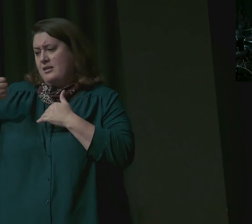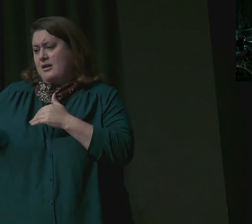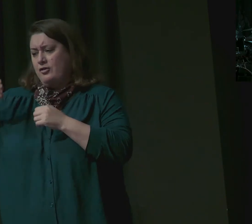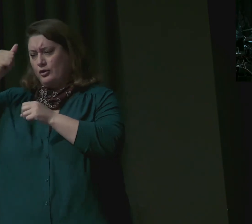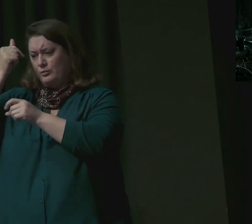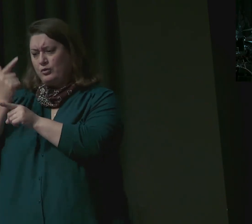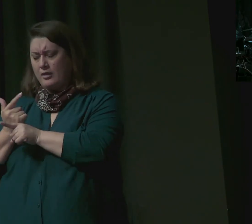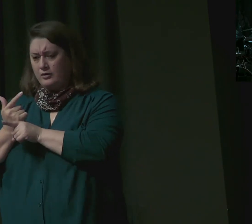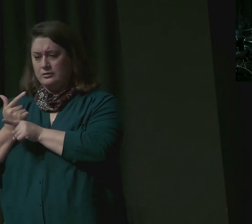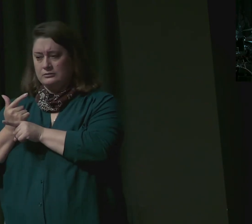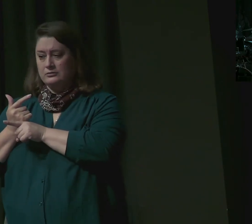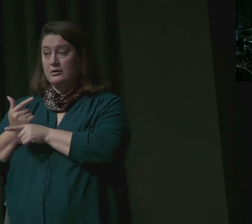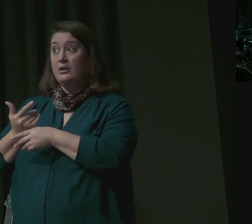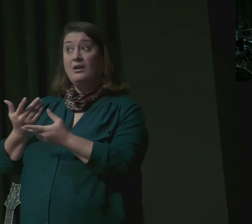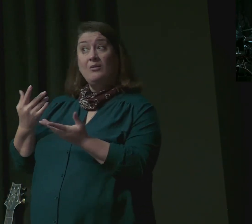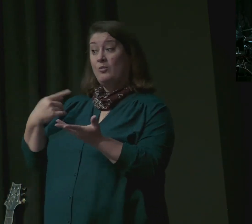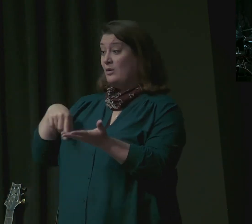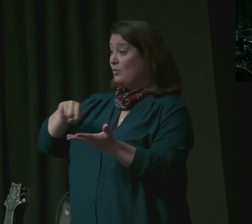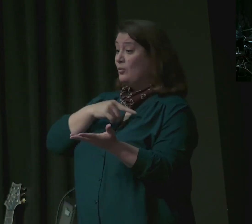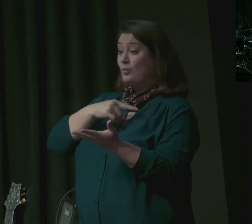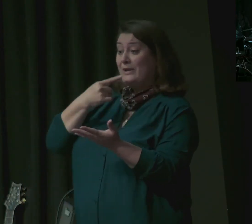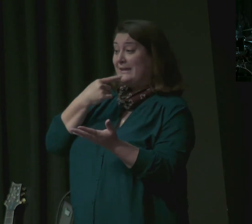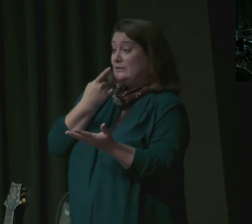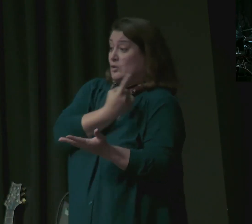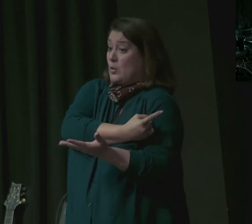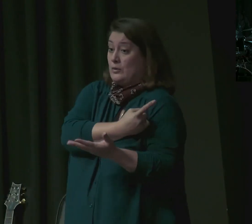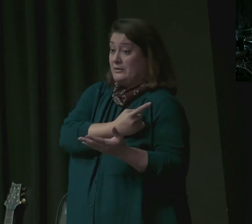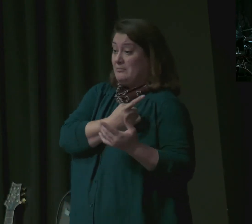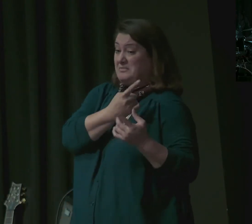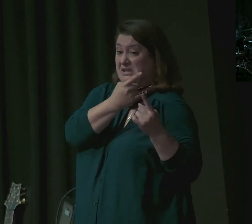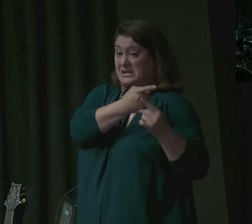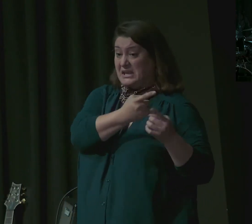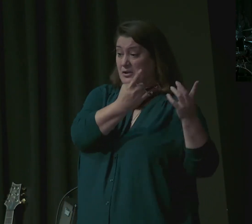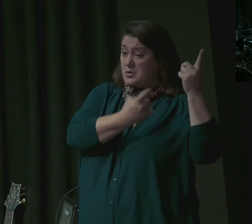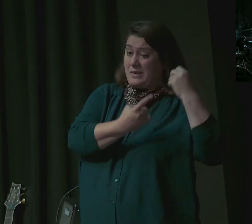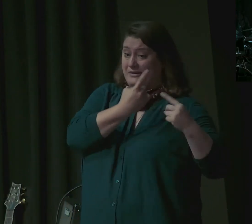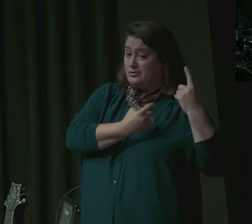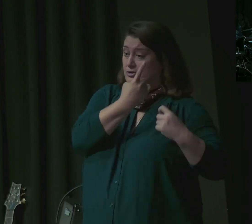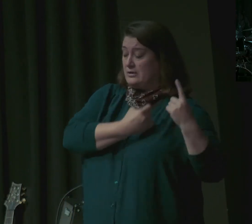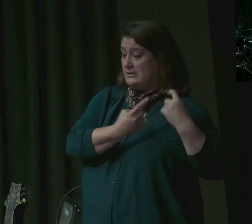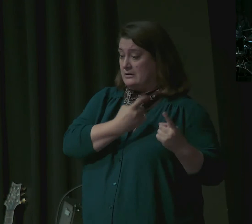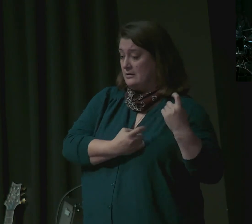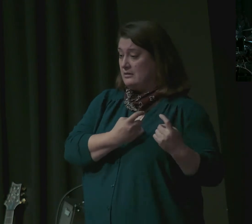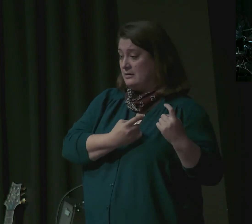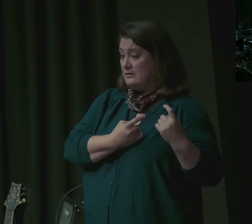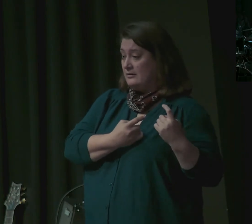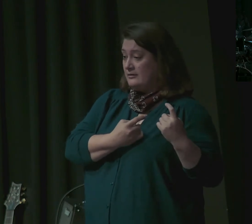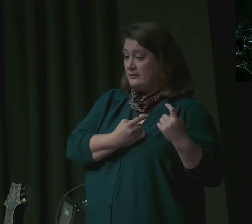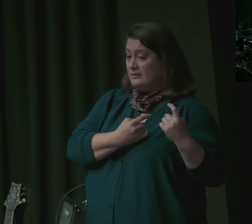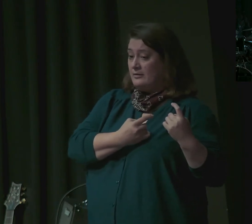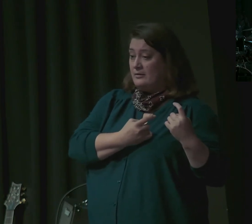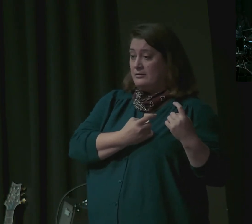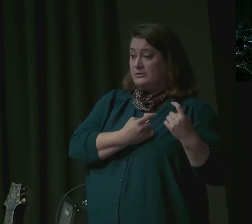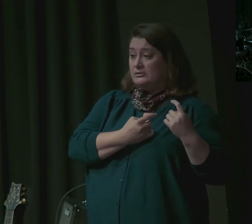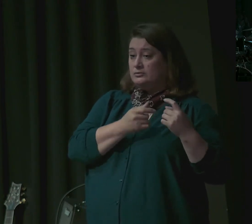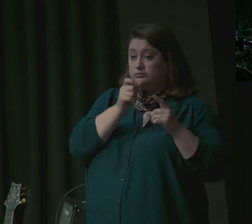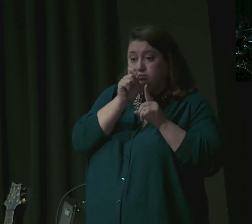we told him was an answer to those questions. Could we have any way known that he would say, Well, bring your brother